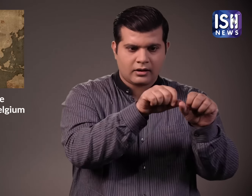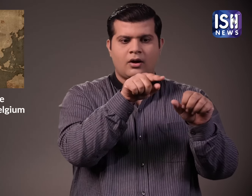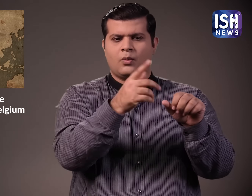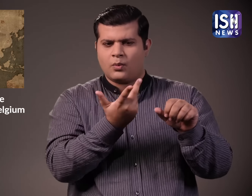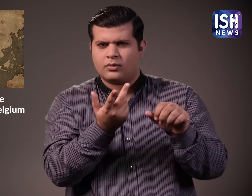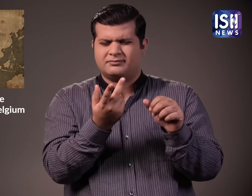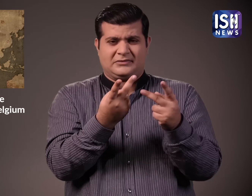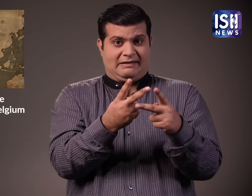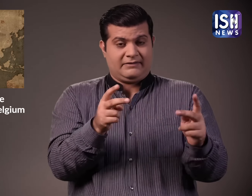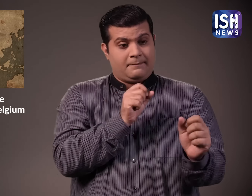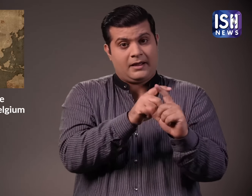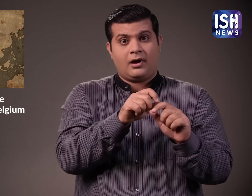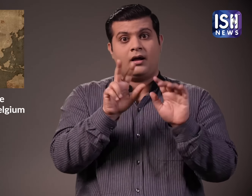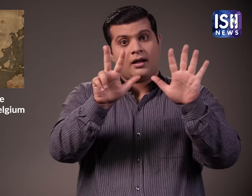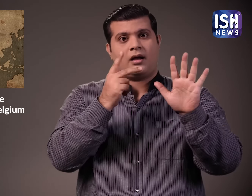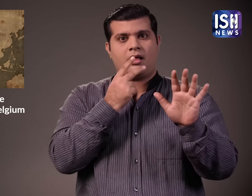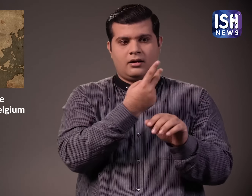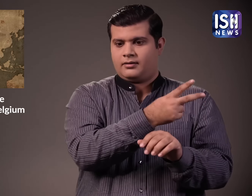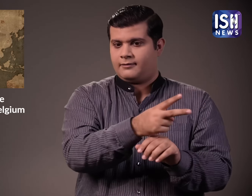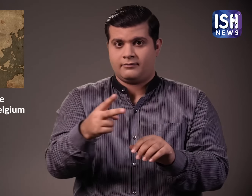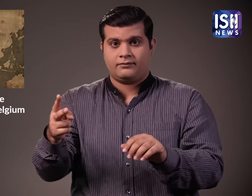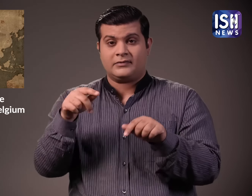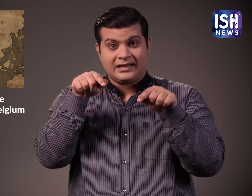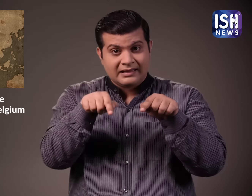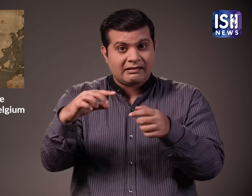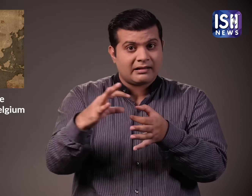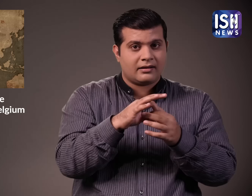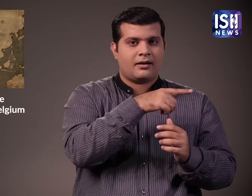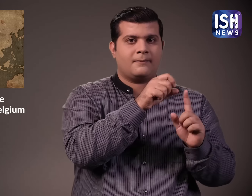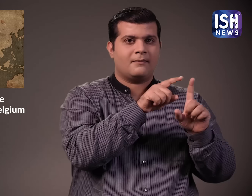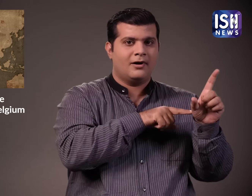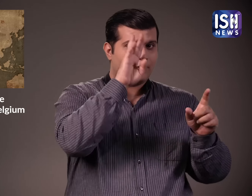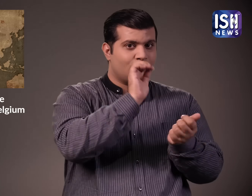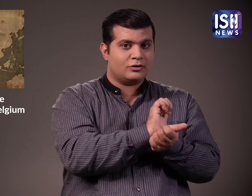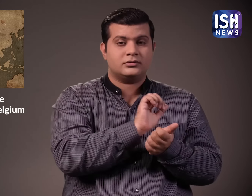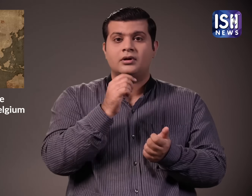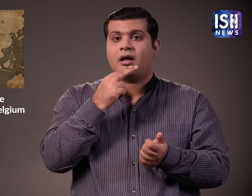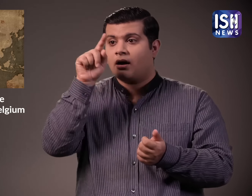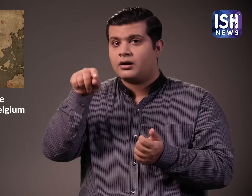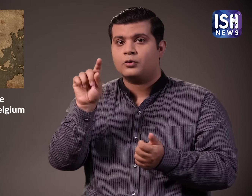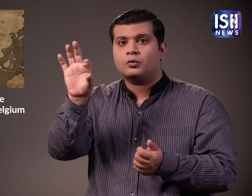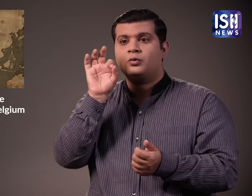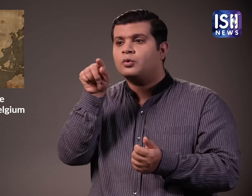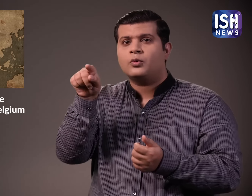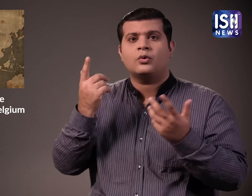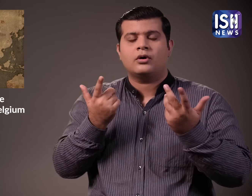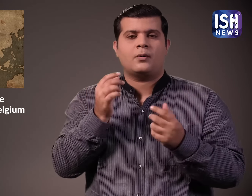and its own terminologies and categories to apprehend criminals. Now Paidhuni Police